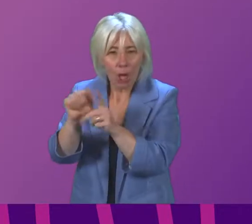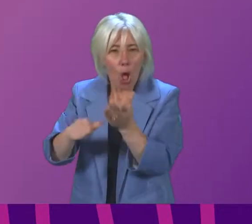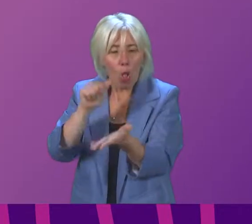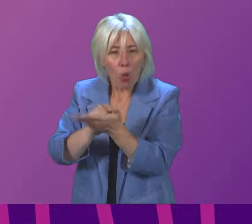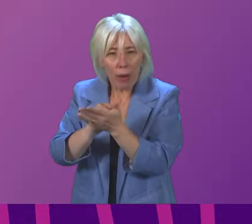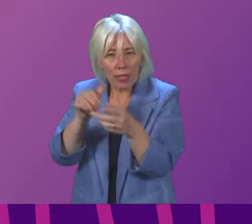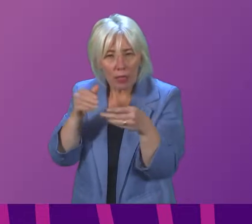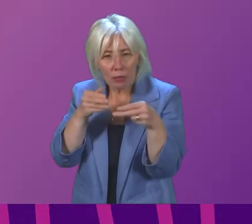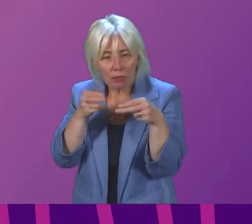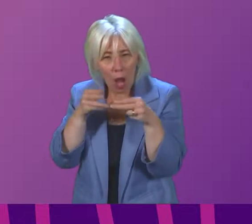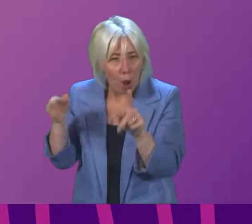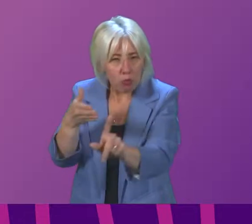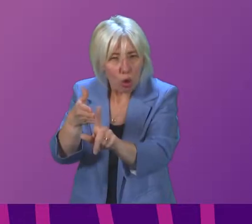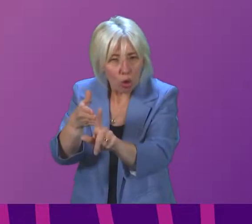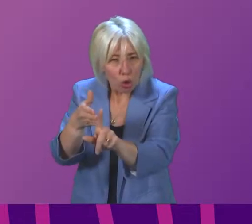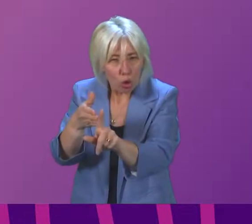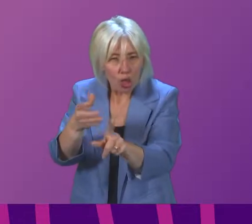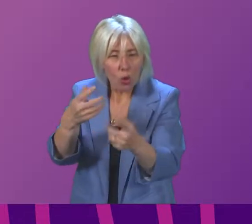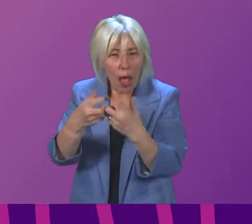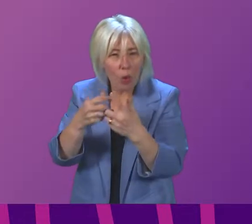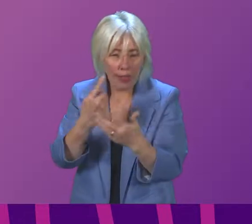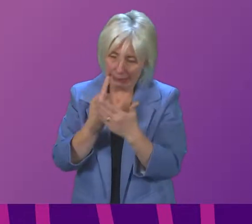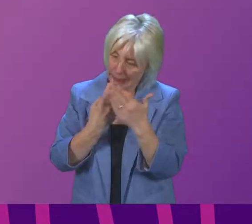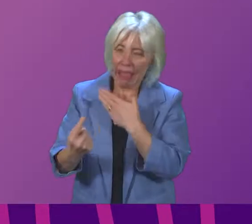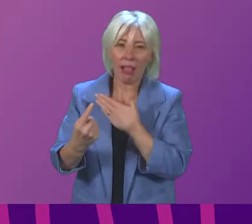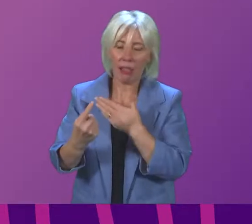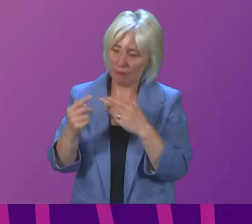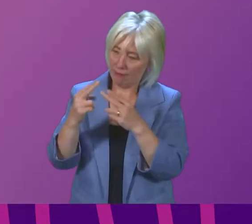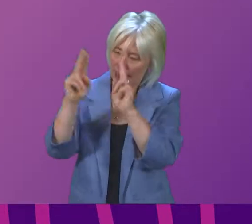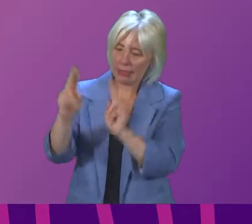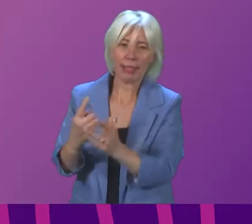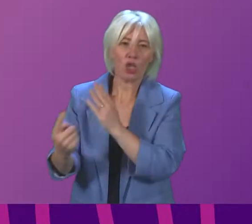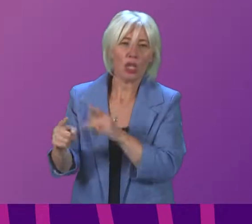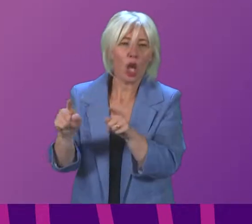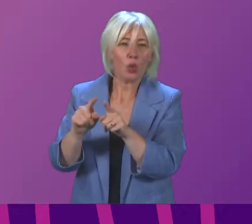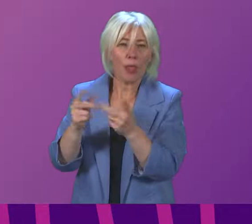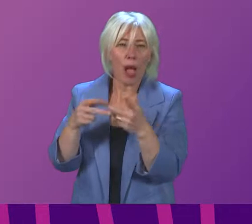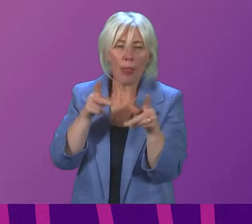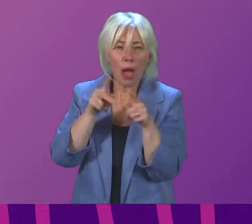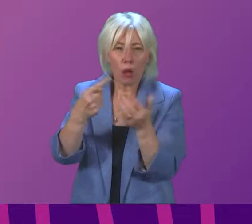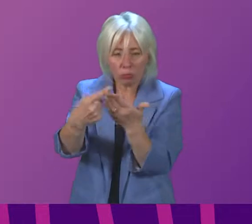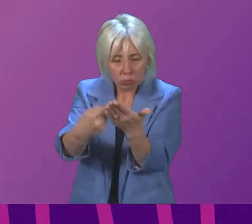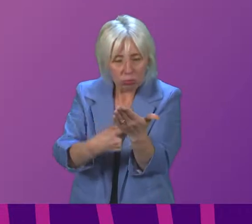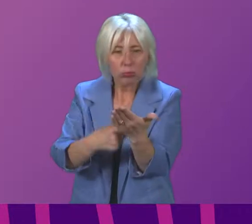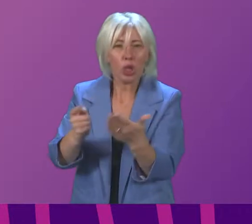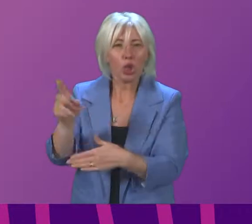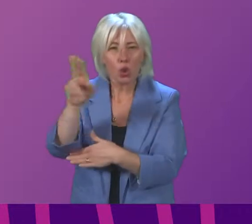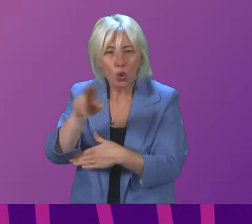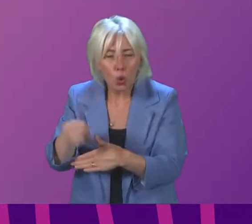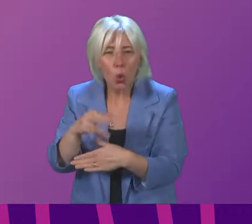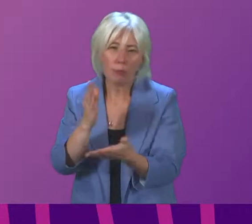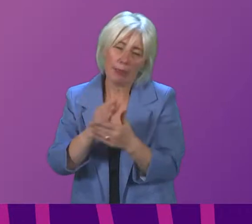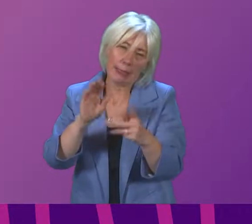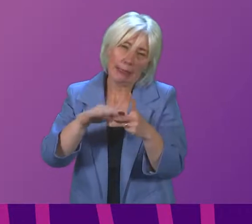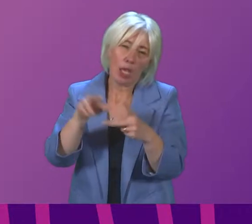has been taken to advice for self-isolation. There are also other mitigations in place in schools, particularly in secondary